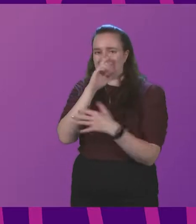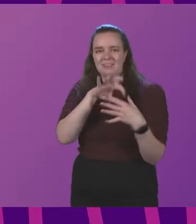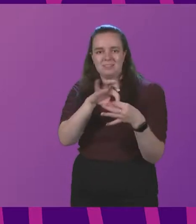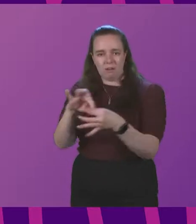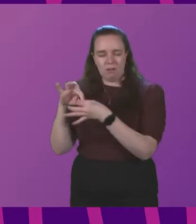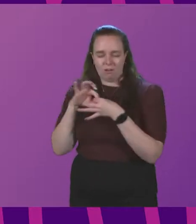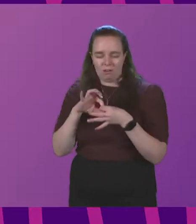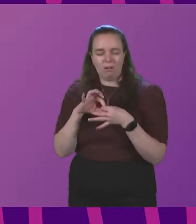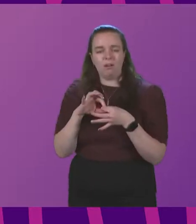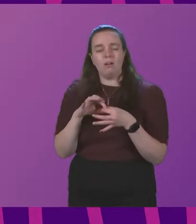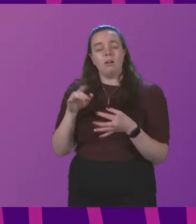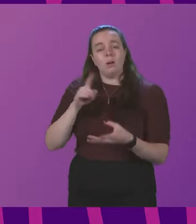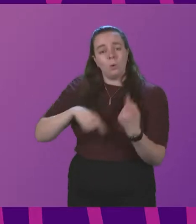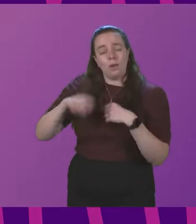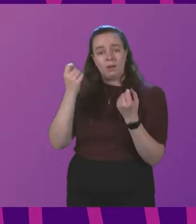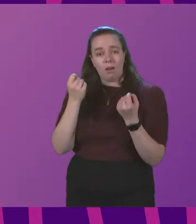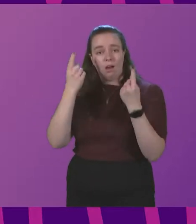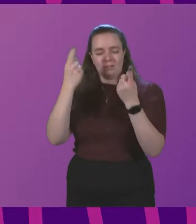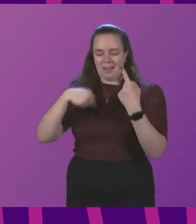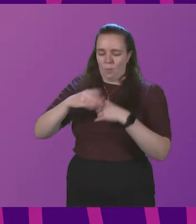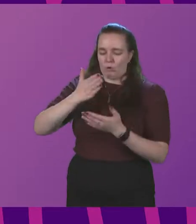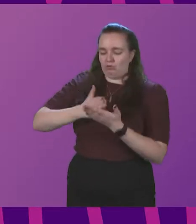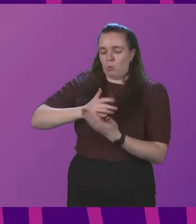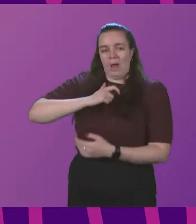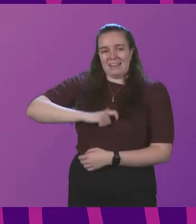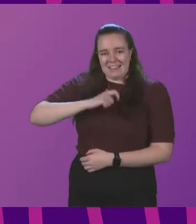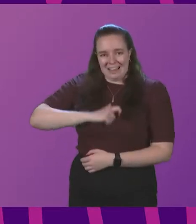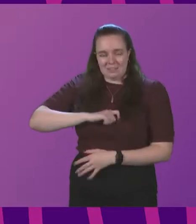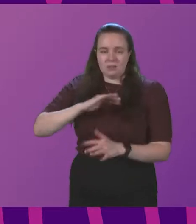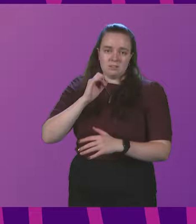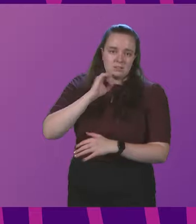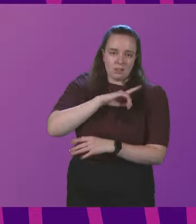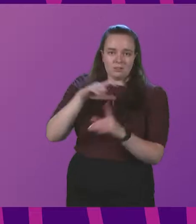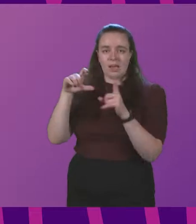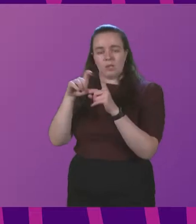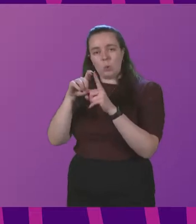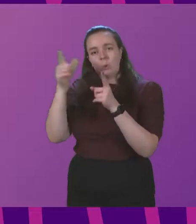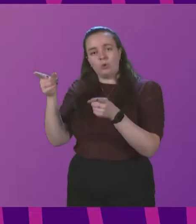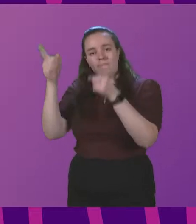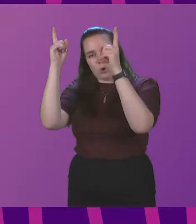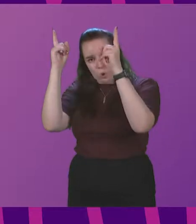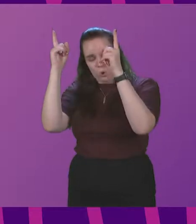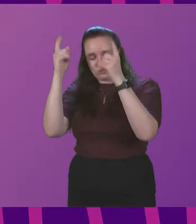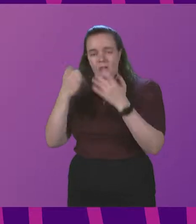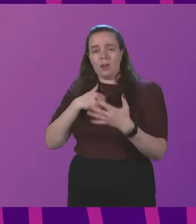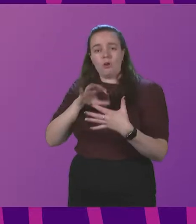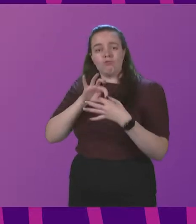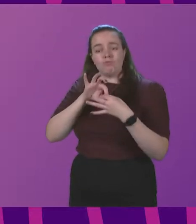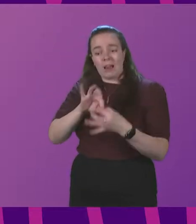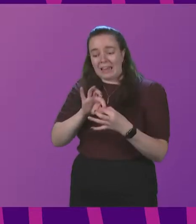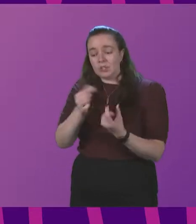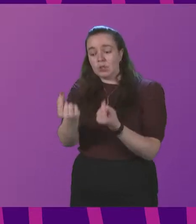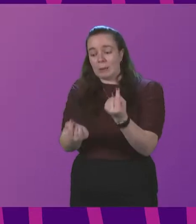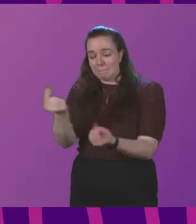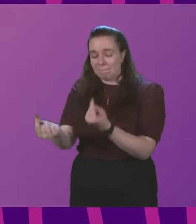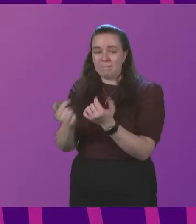When we understand our true identity as sons and daughters of God and our relationship one to another